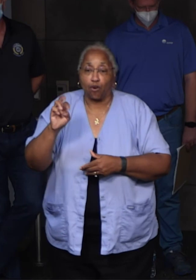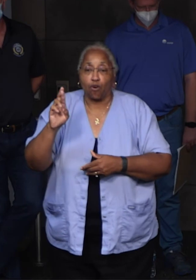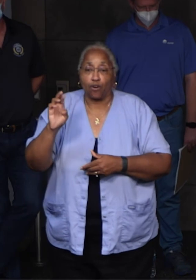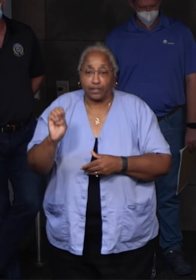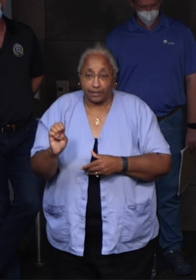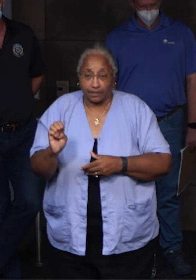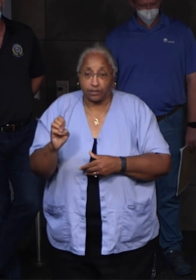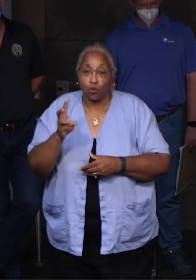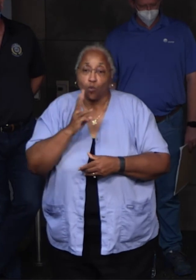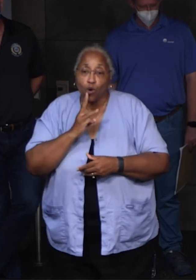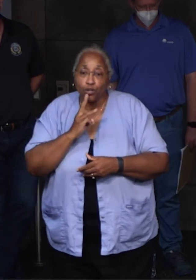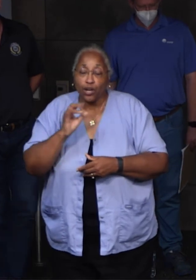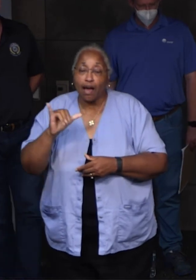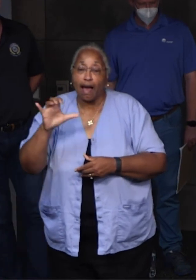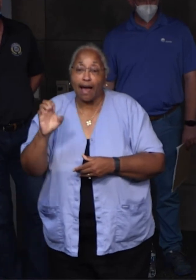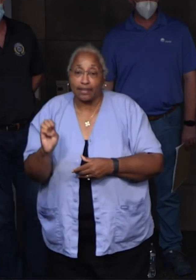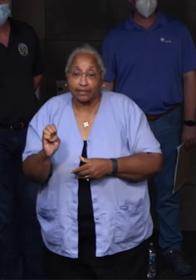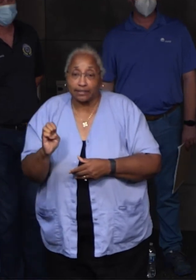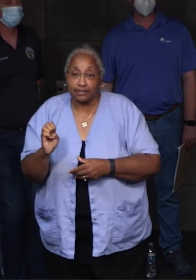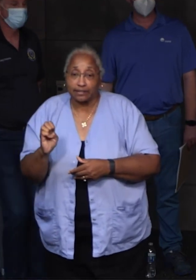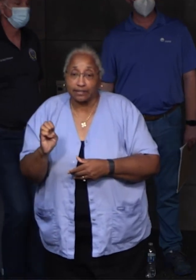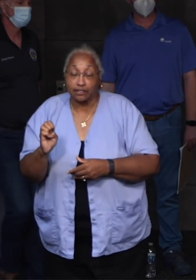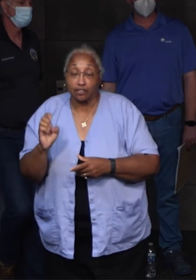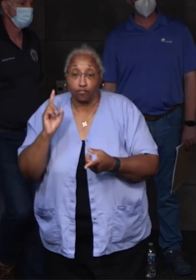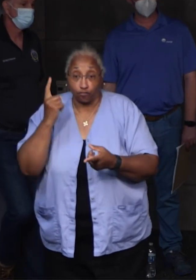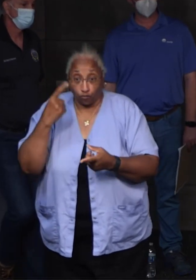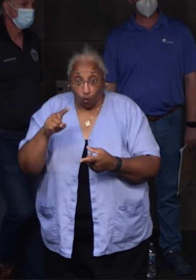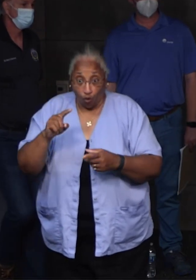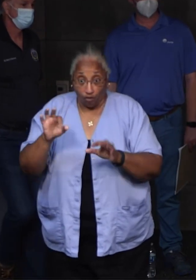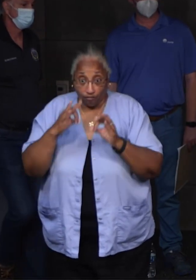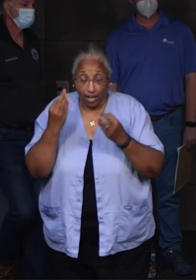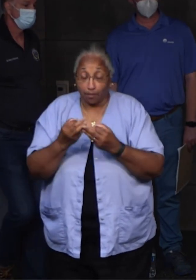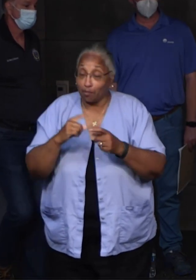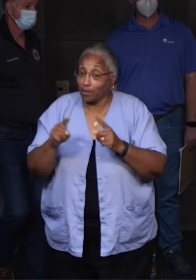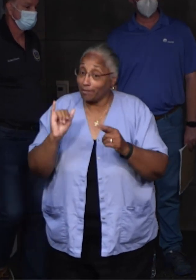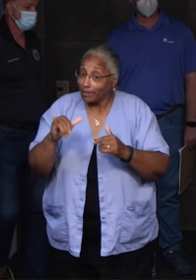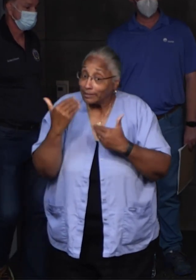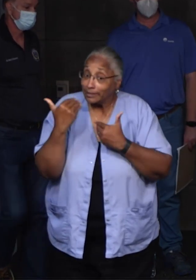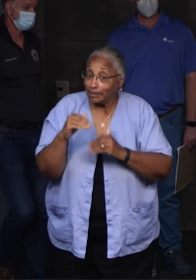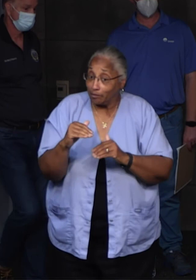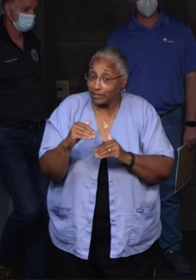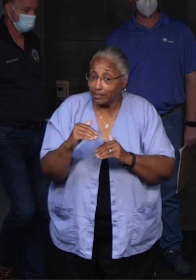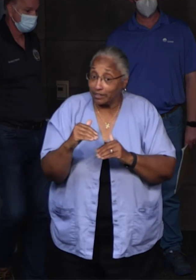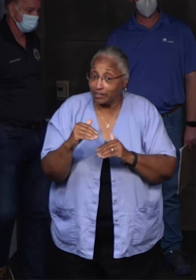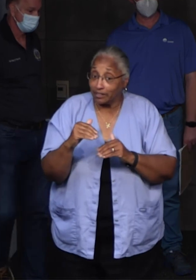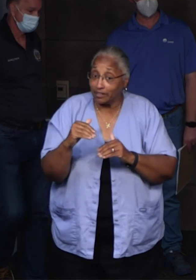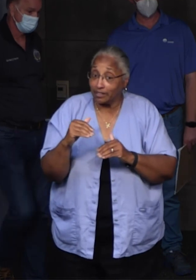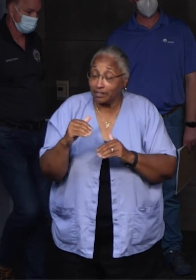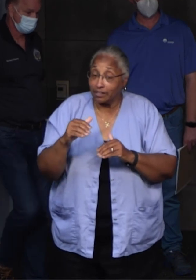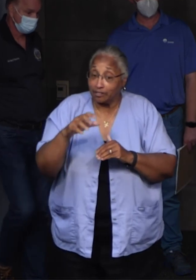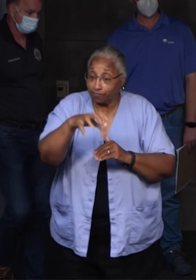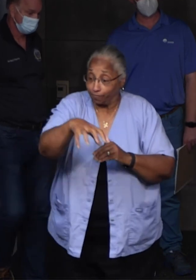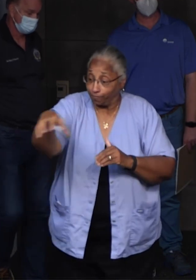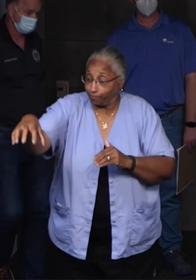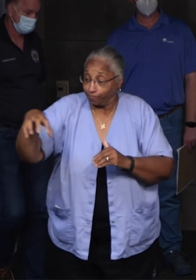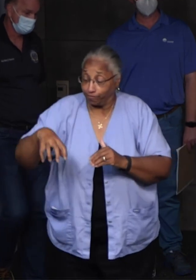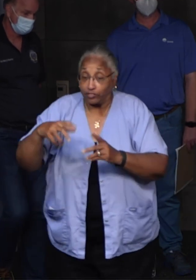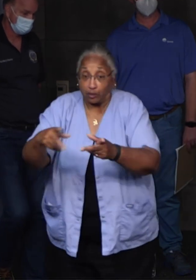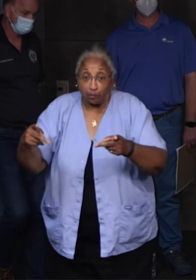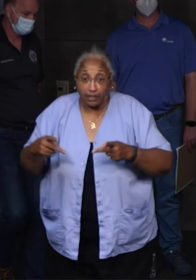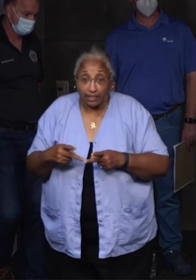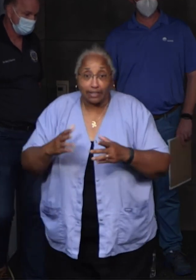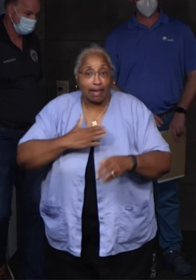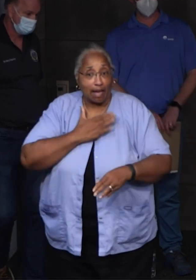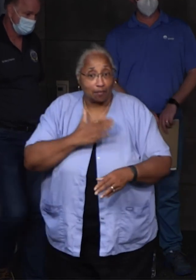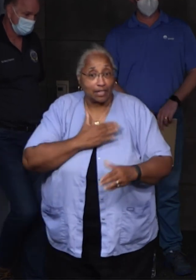water and ice to families. But that is certainly in limited stock and limited availability at those individual sites. We're glad to have that. But